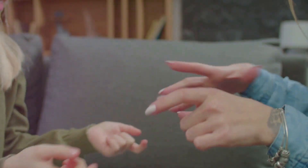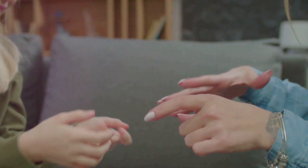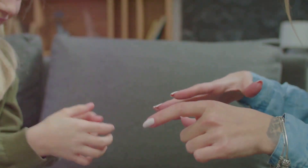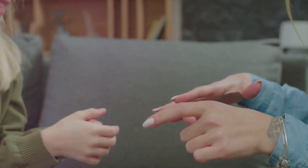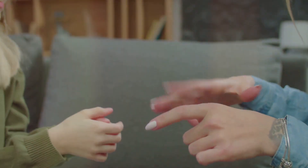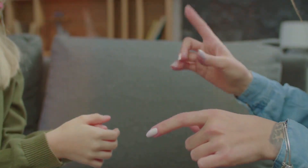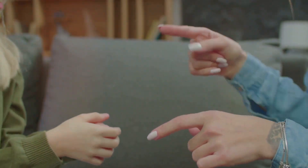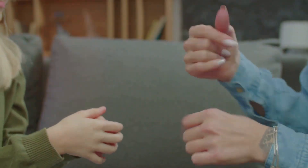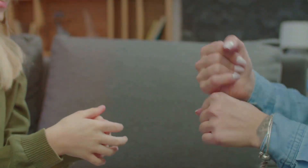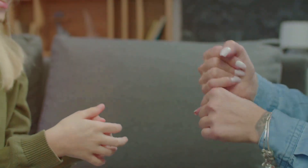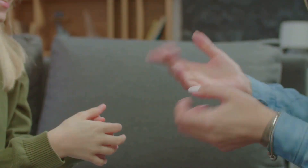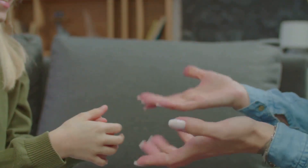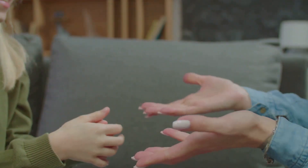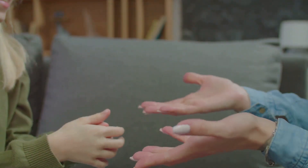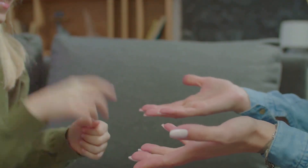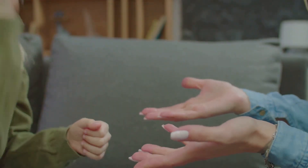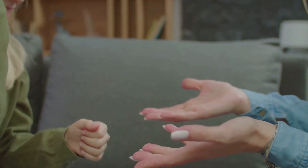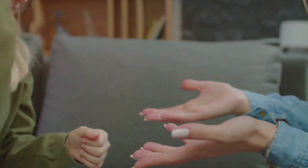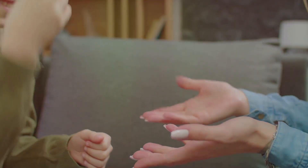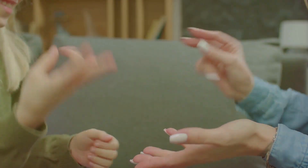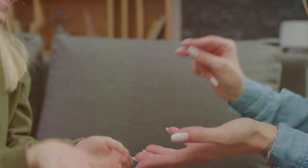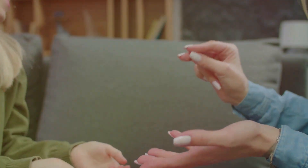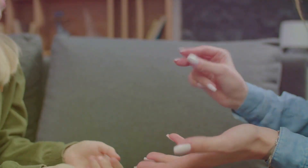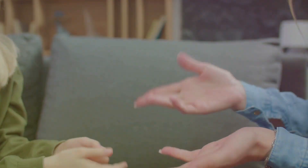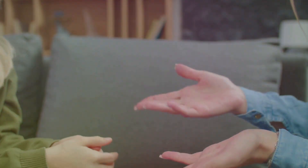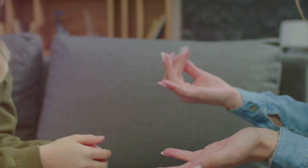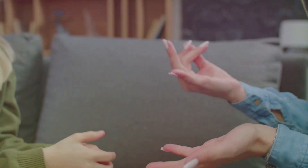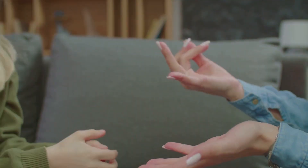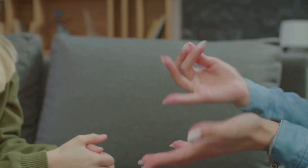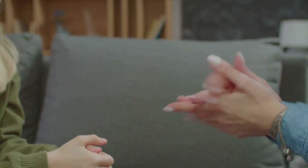ethical professionals committed to facilitating communication for everyone.